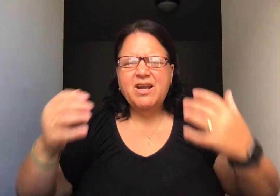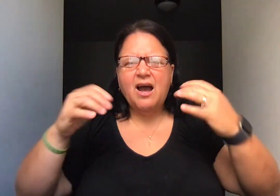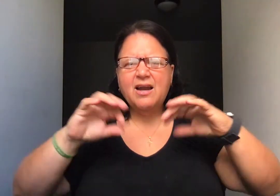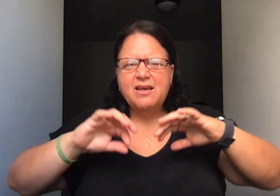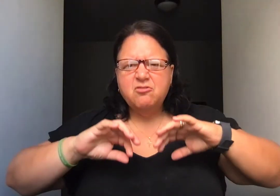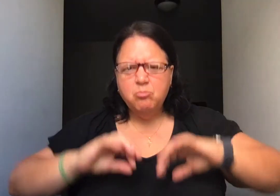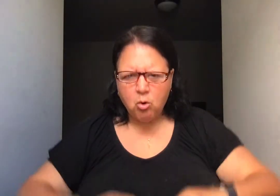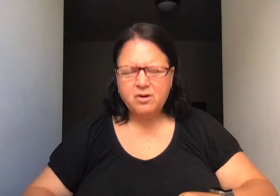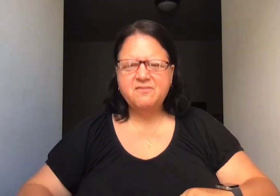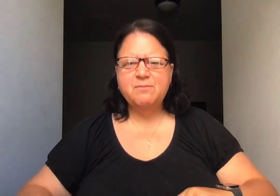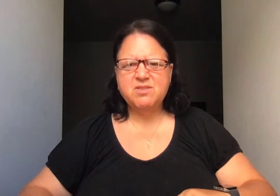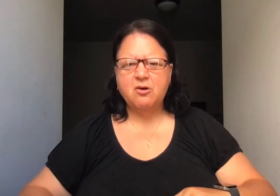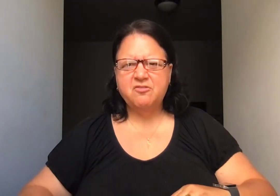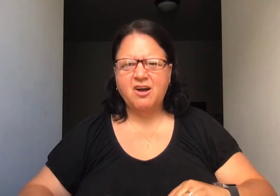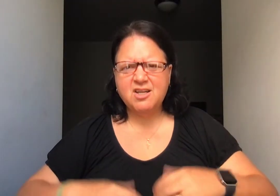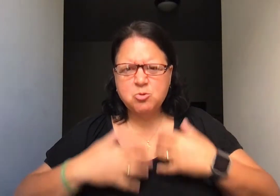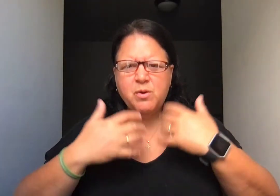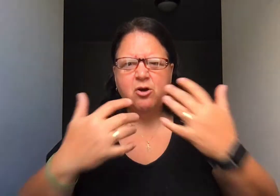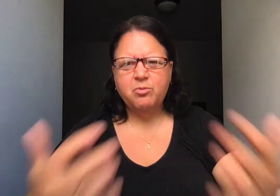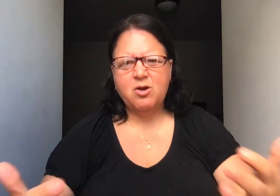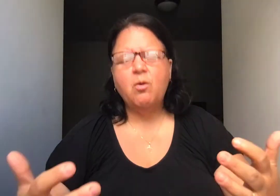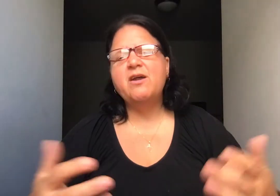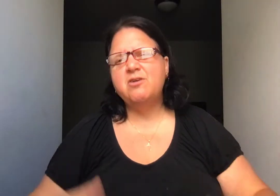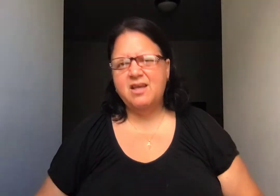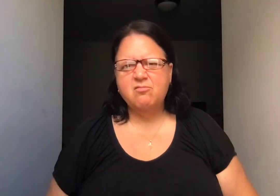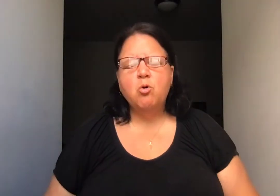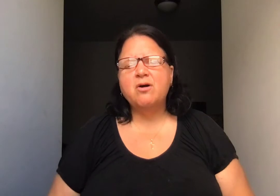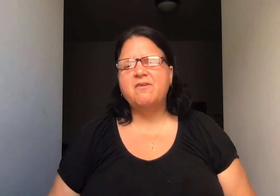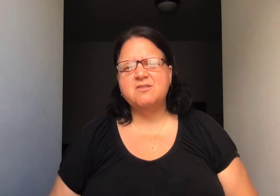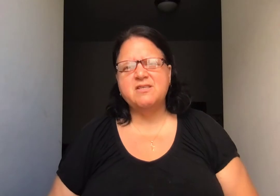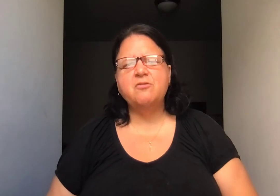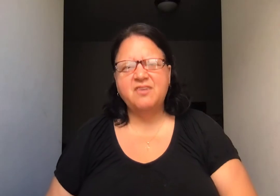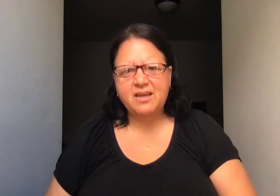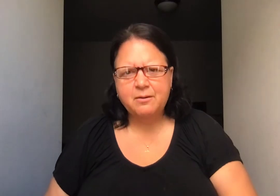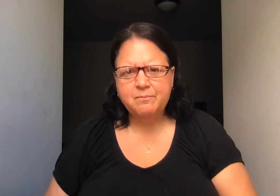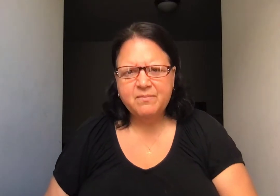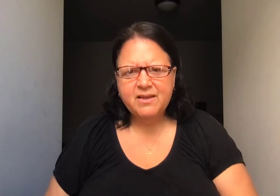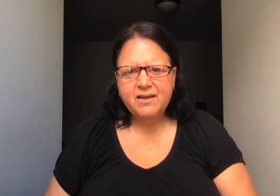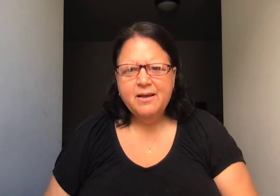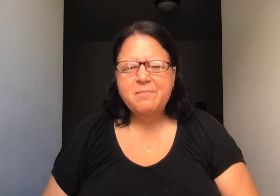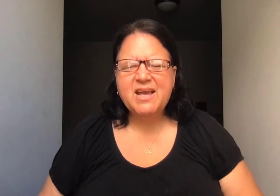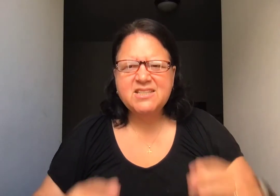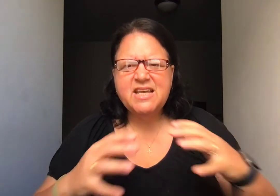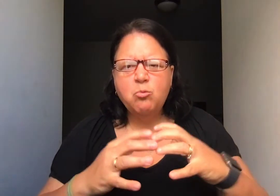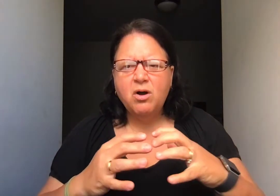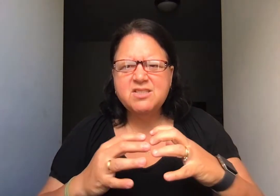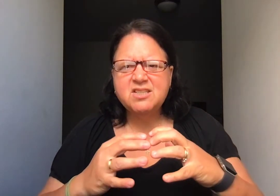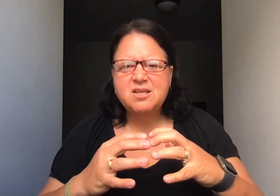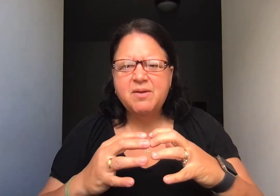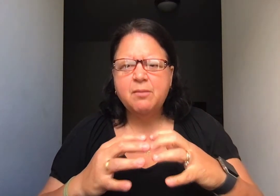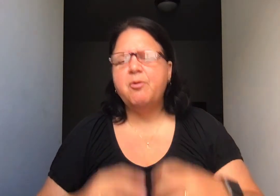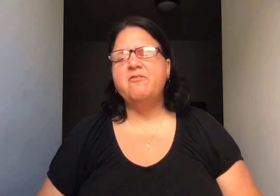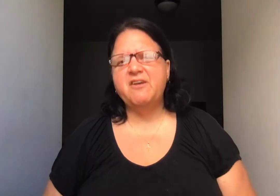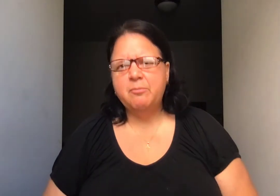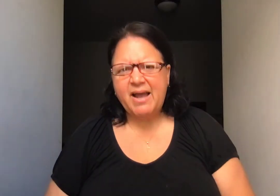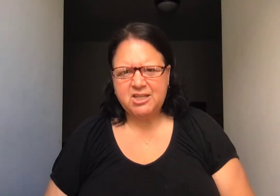God gives more of himself to us, we are required to give more of ourself to him because he wants us to be a perfect match.